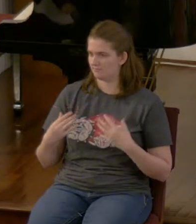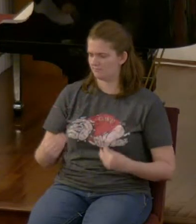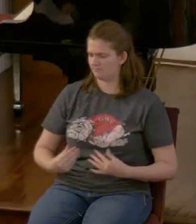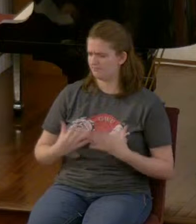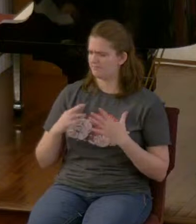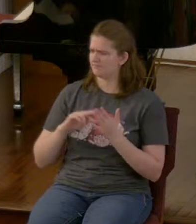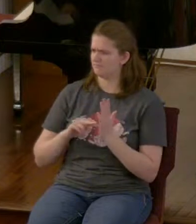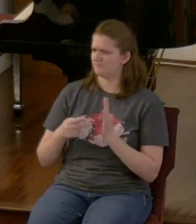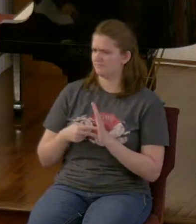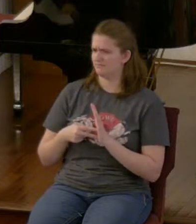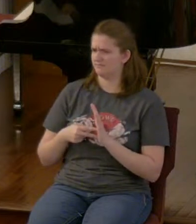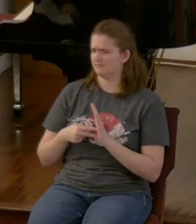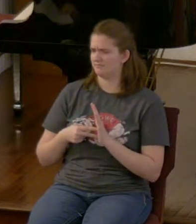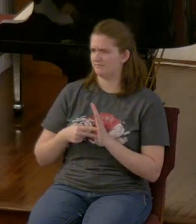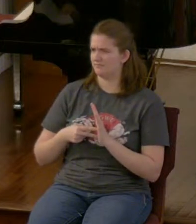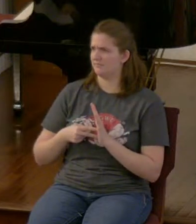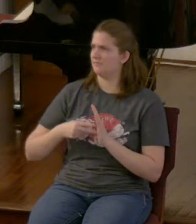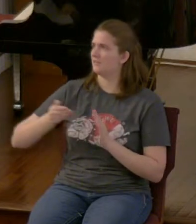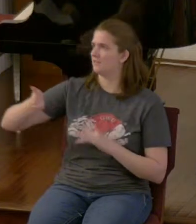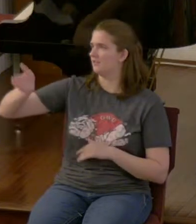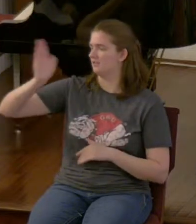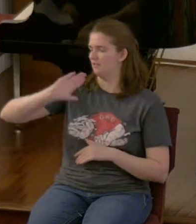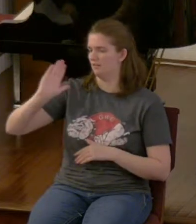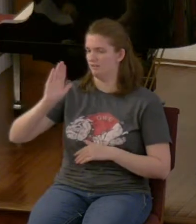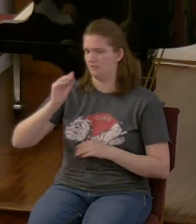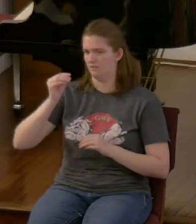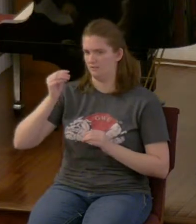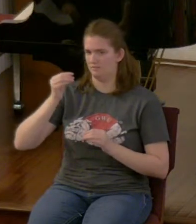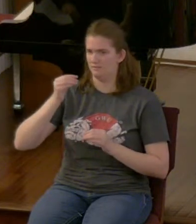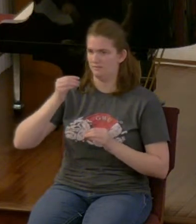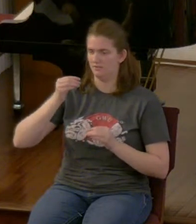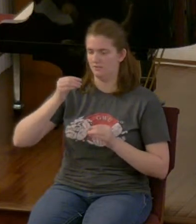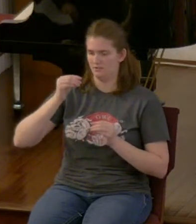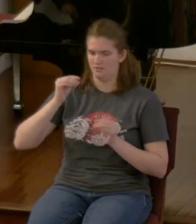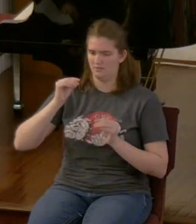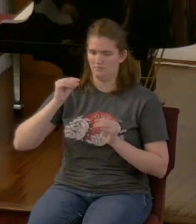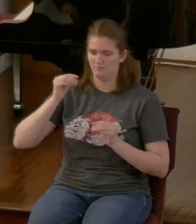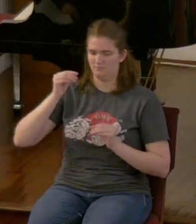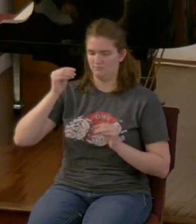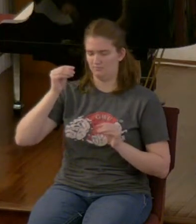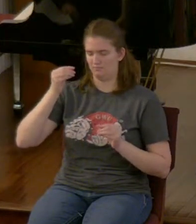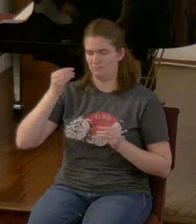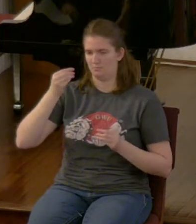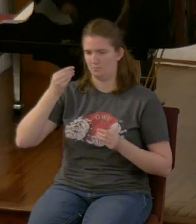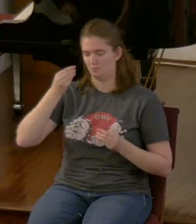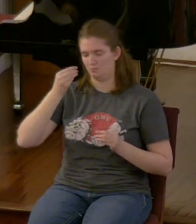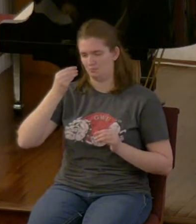it means God breathed that's what that word means